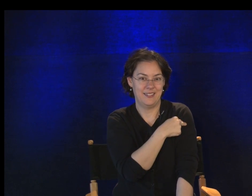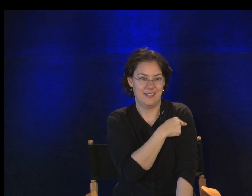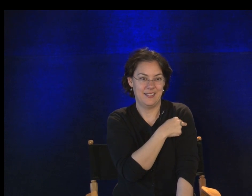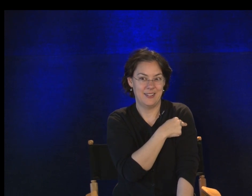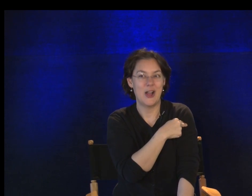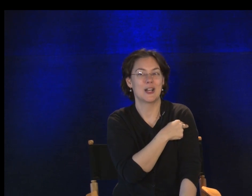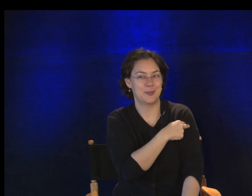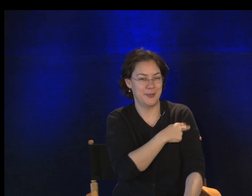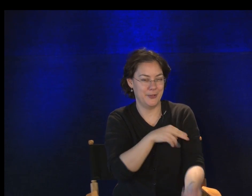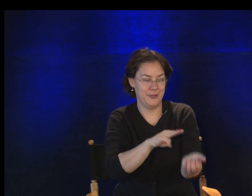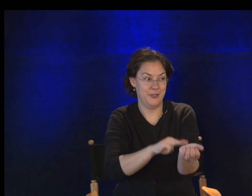Hospital.